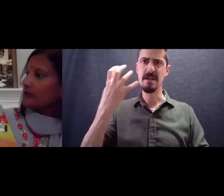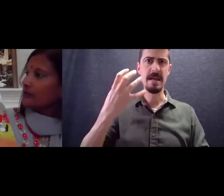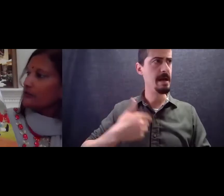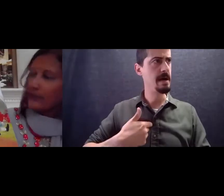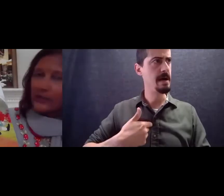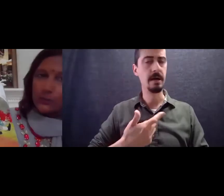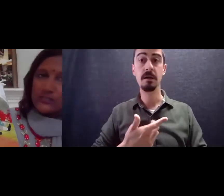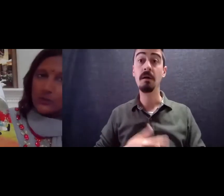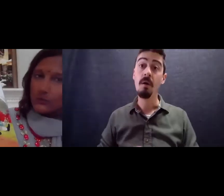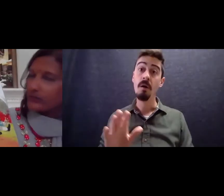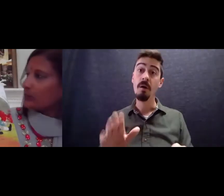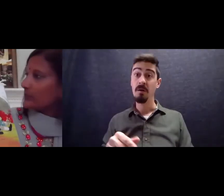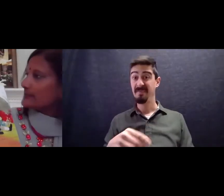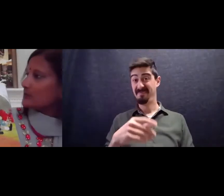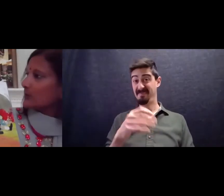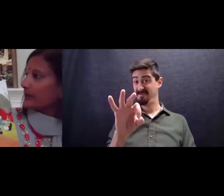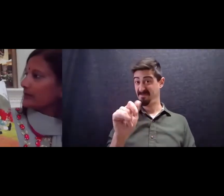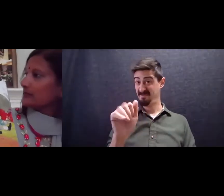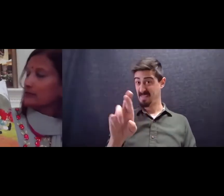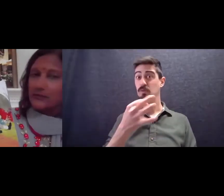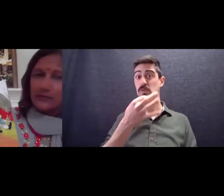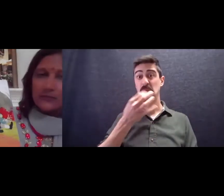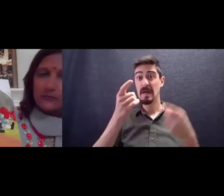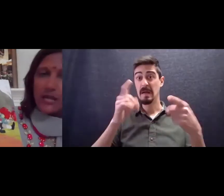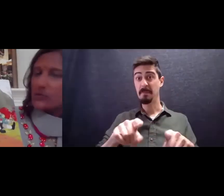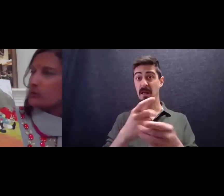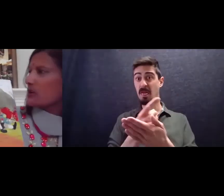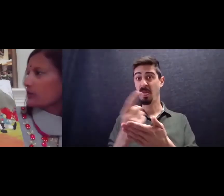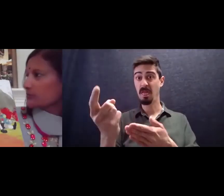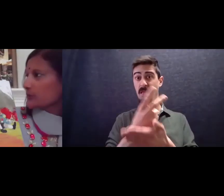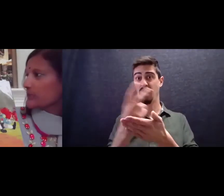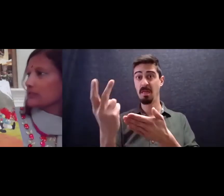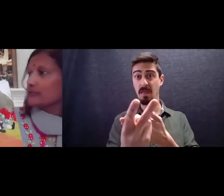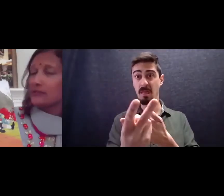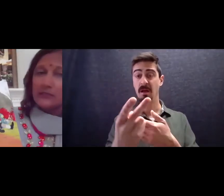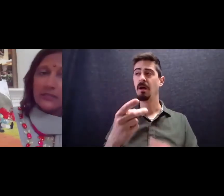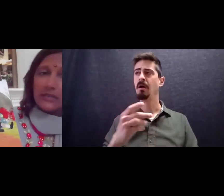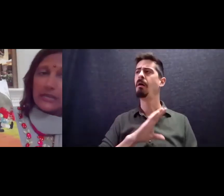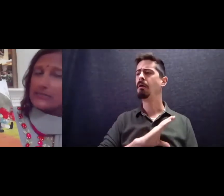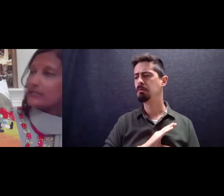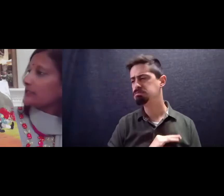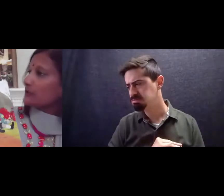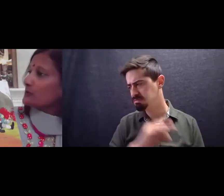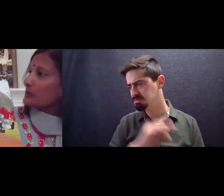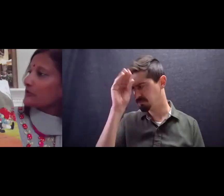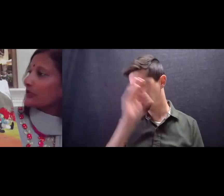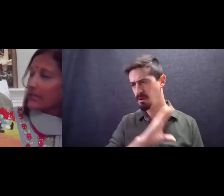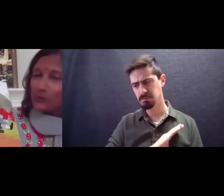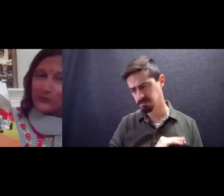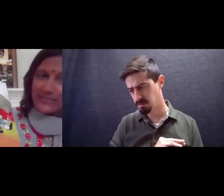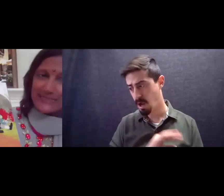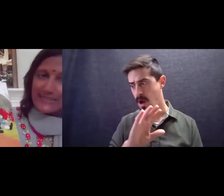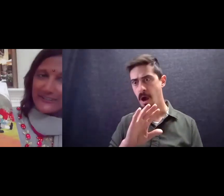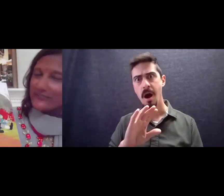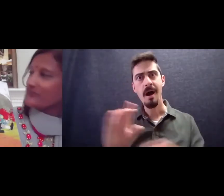the fair was only weeks away the Raja was heartbroken until he remembered the